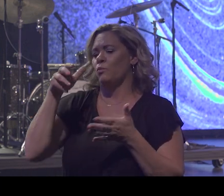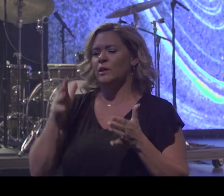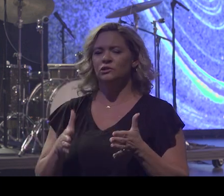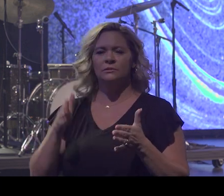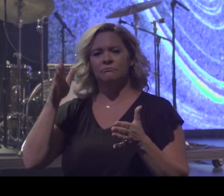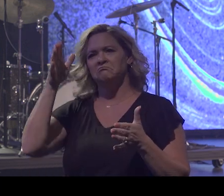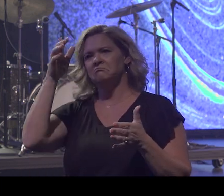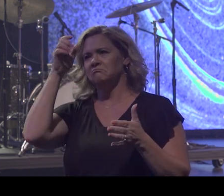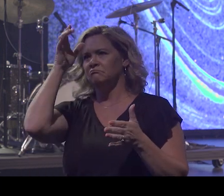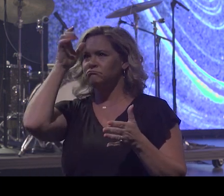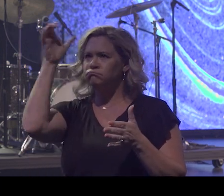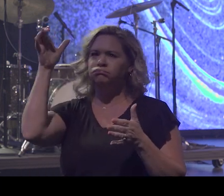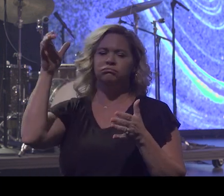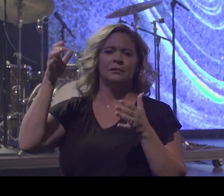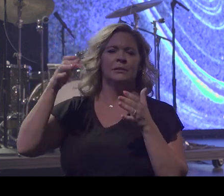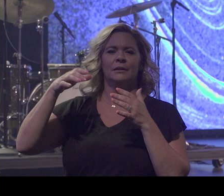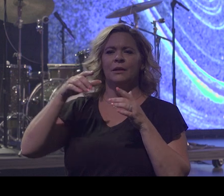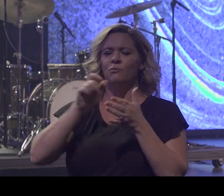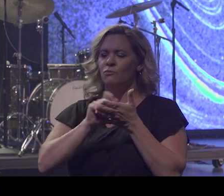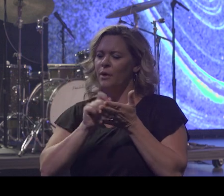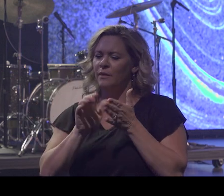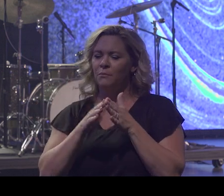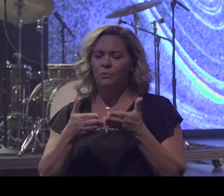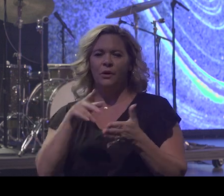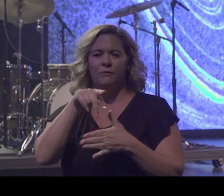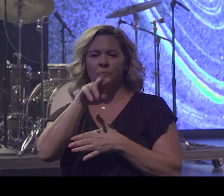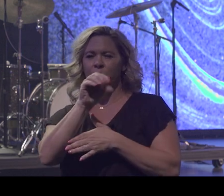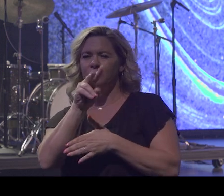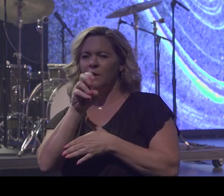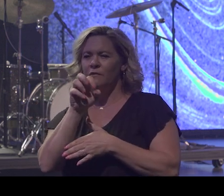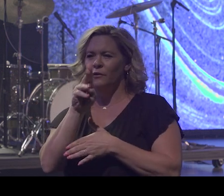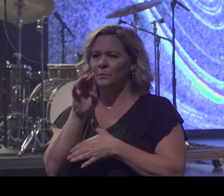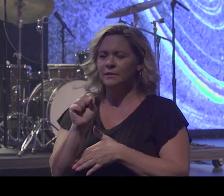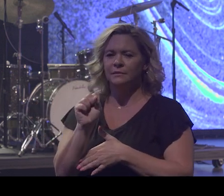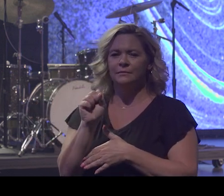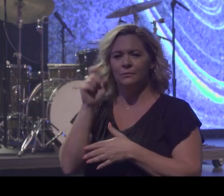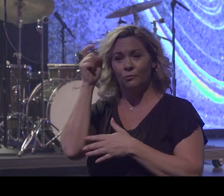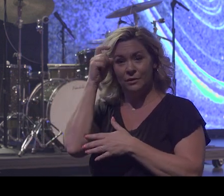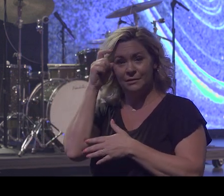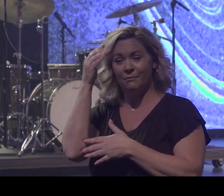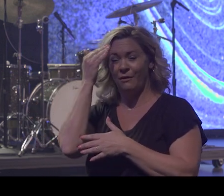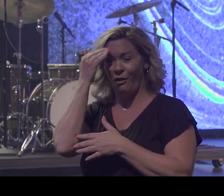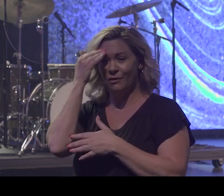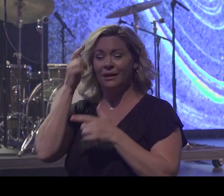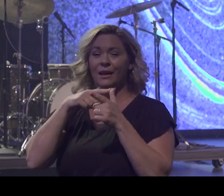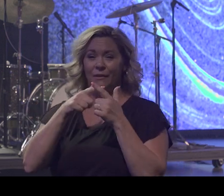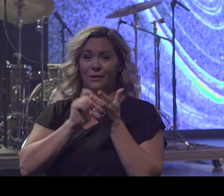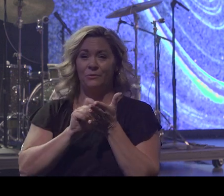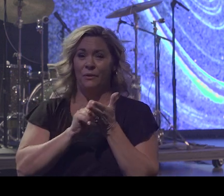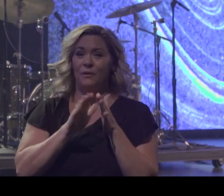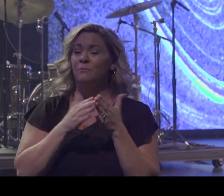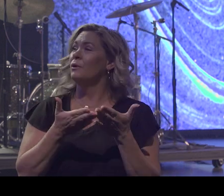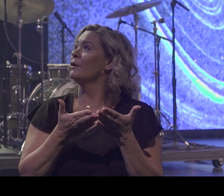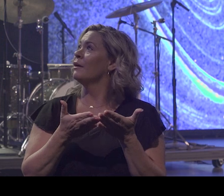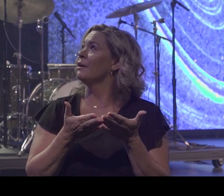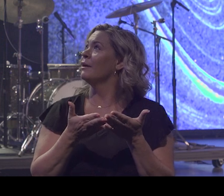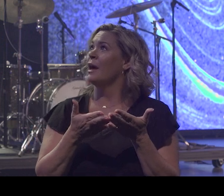He writes the book of Proverbs of wisdom and knowledge, and then he goes right back and writes this book here, I believe. You know, I don't know when, but I'm just saying